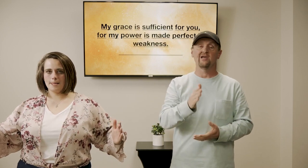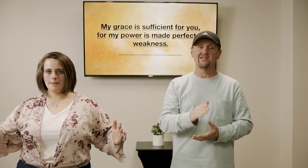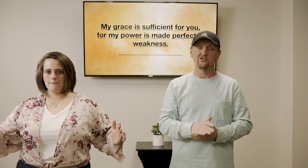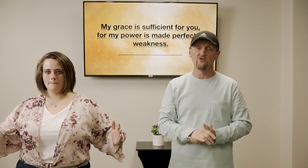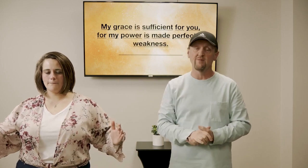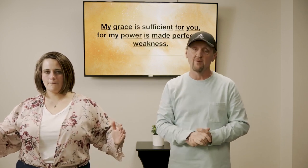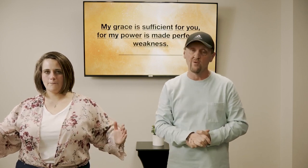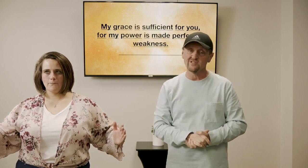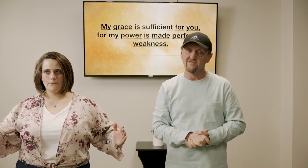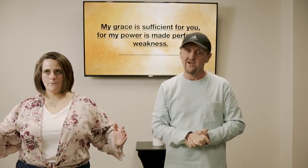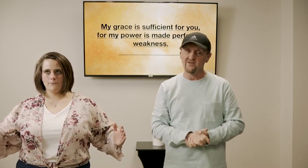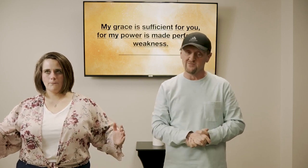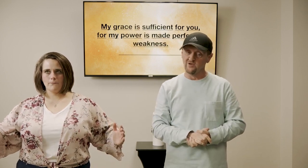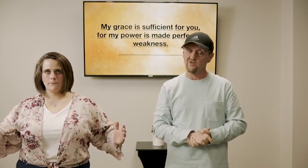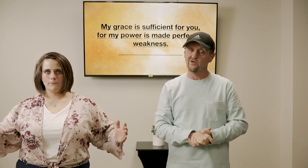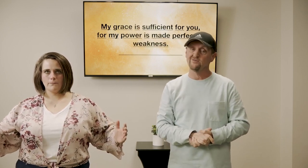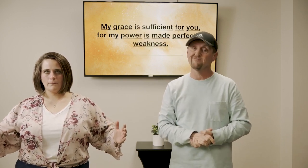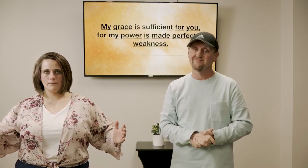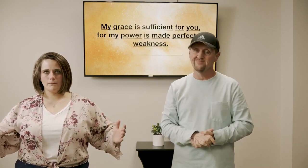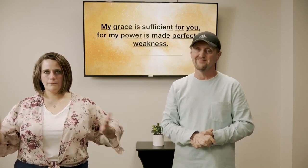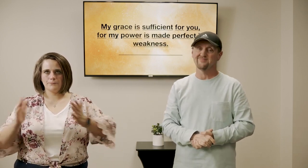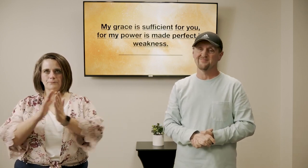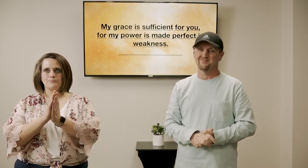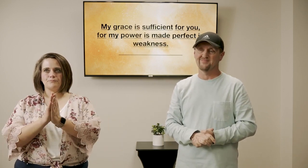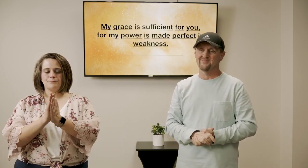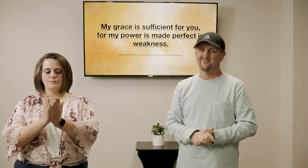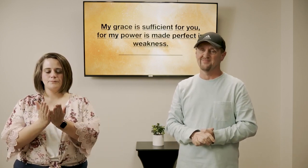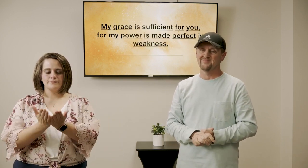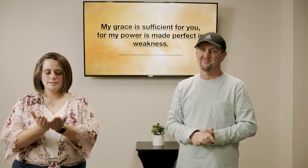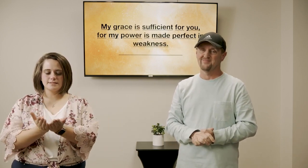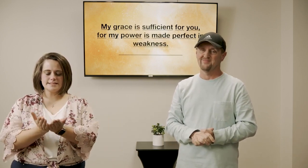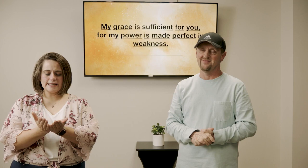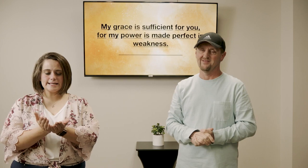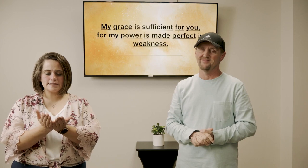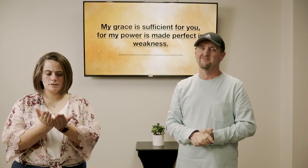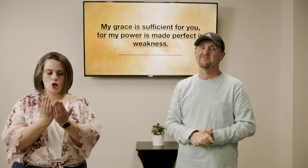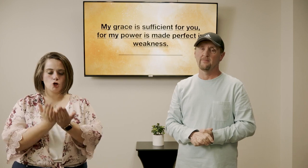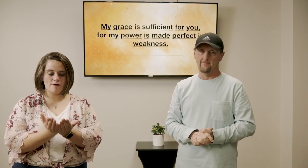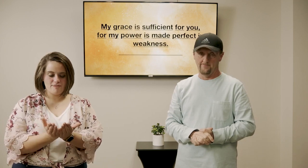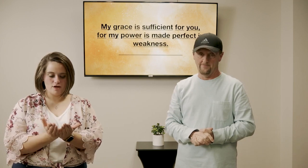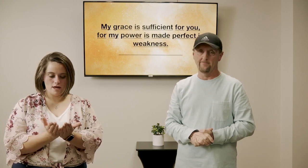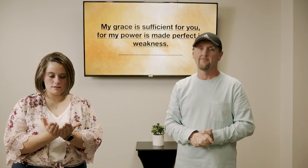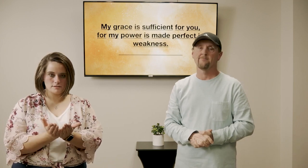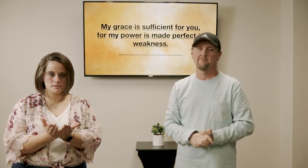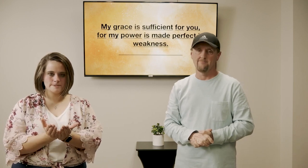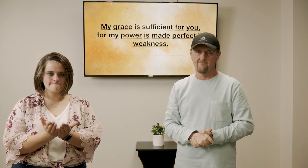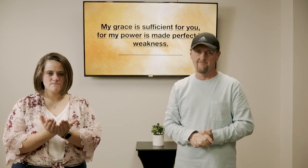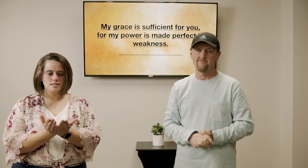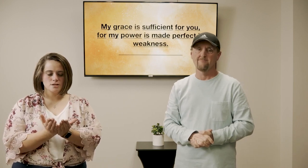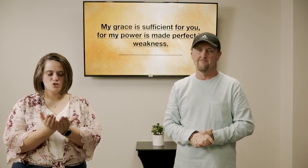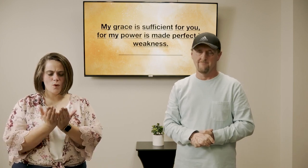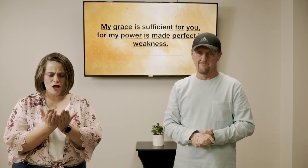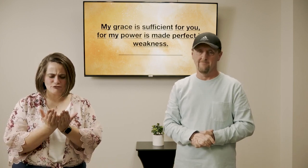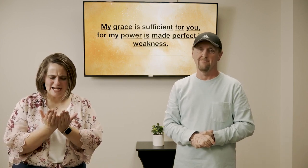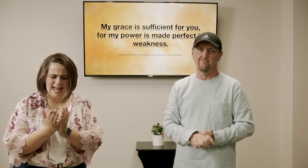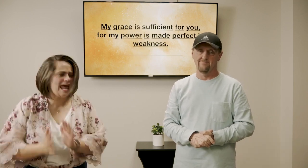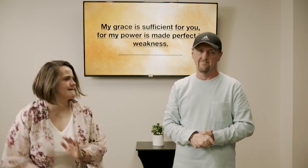kate do you remember where it's found it's pretty long second corinthians 12 9 8.